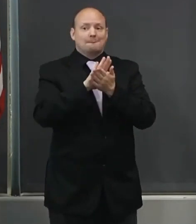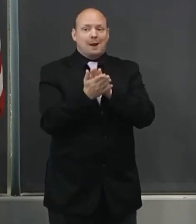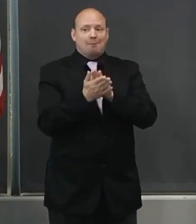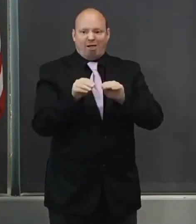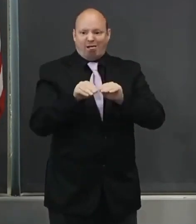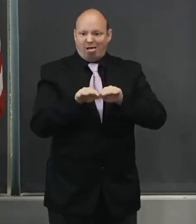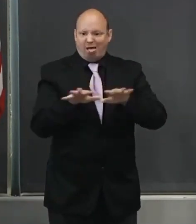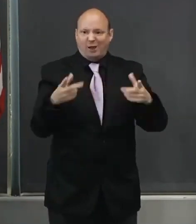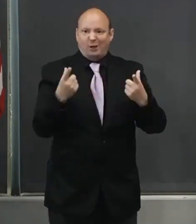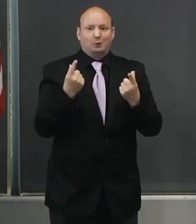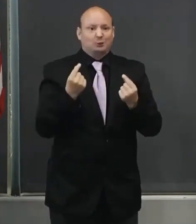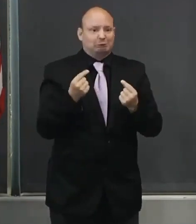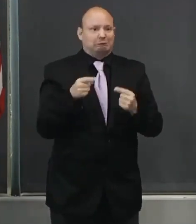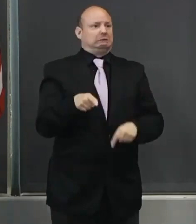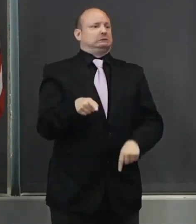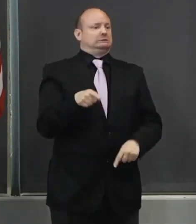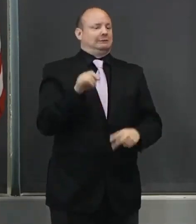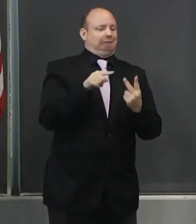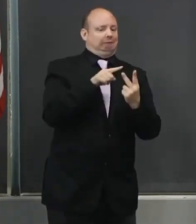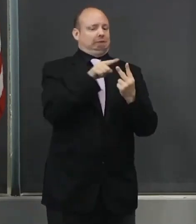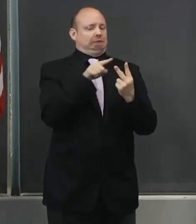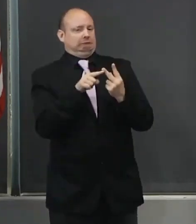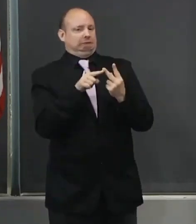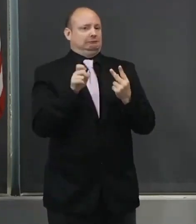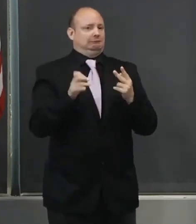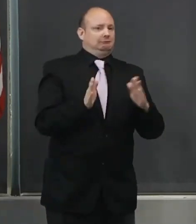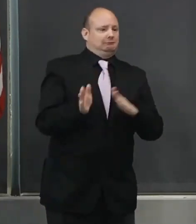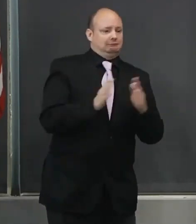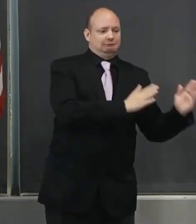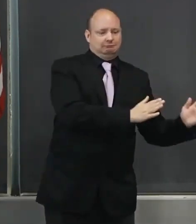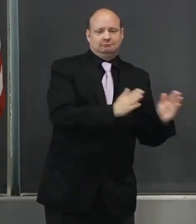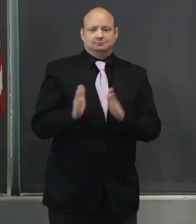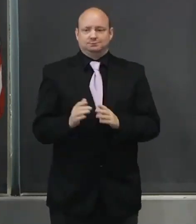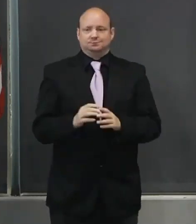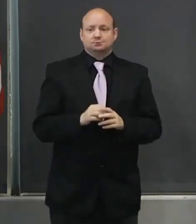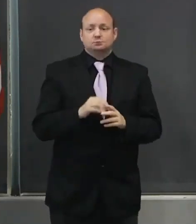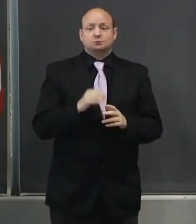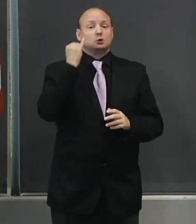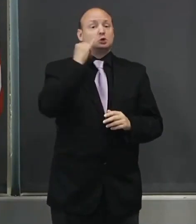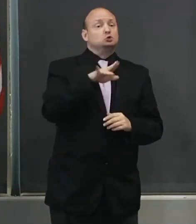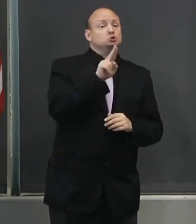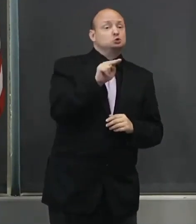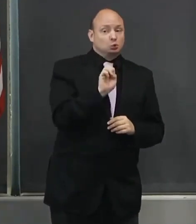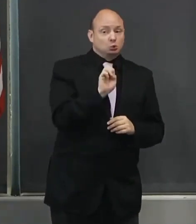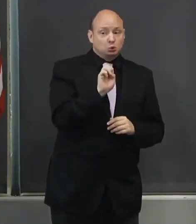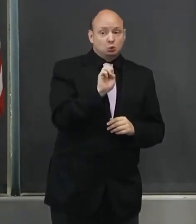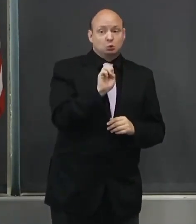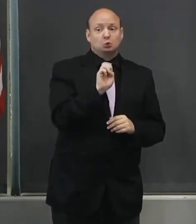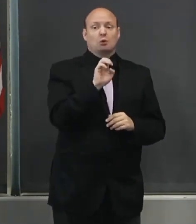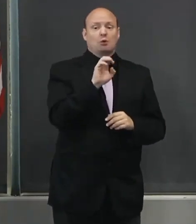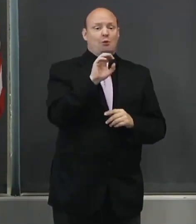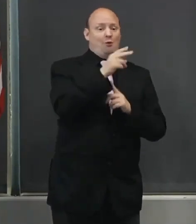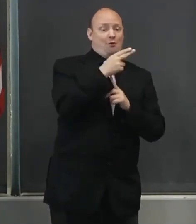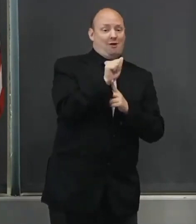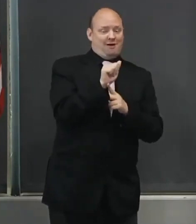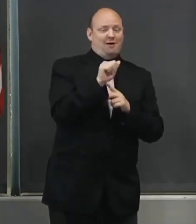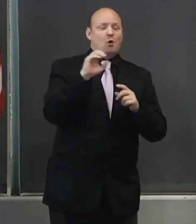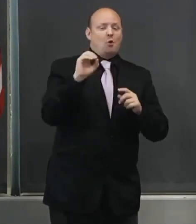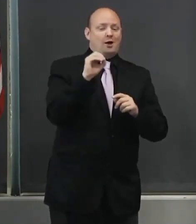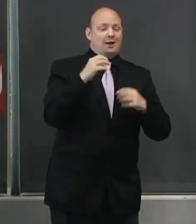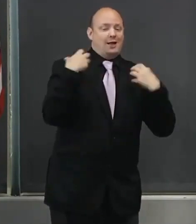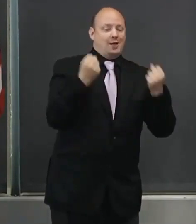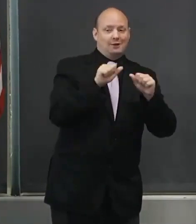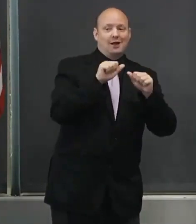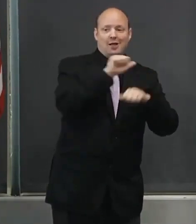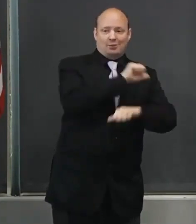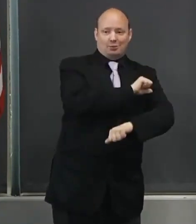In early June, the Oregon Department of Education and the Oregon Health Authority provided schools and communities with comprehensive